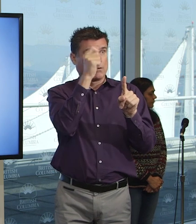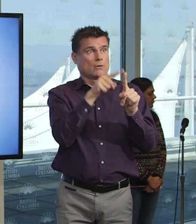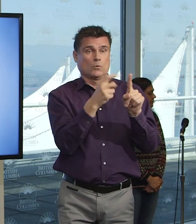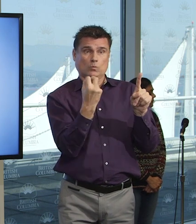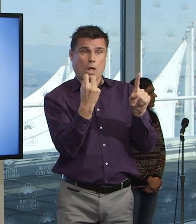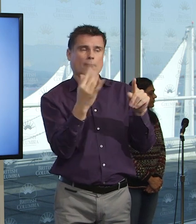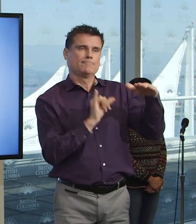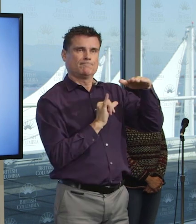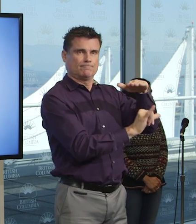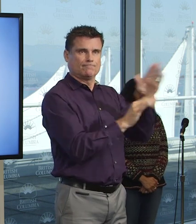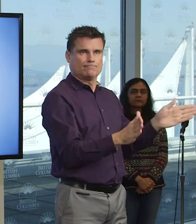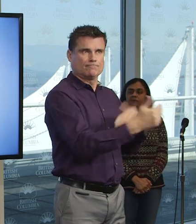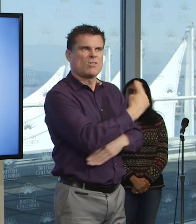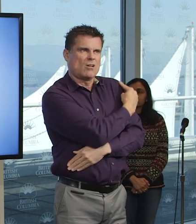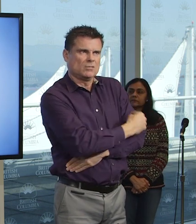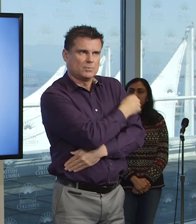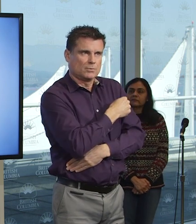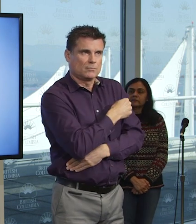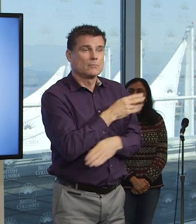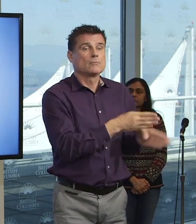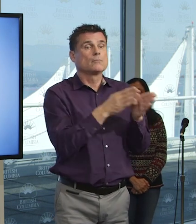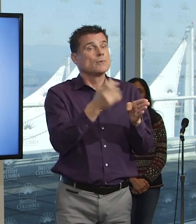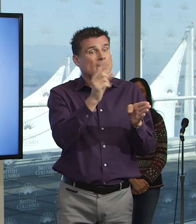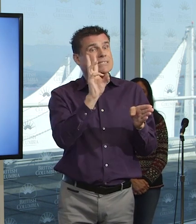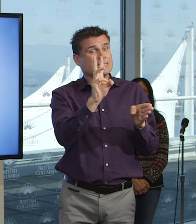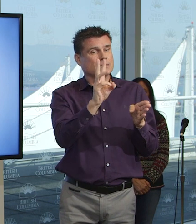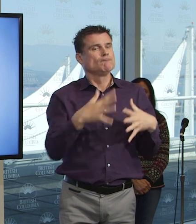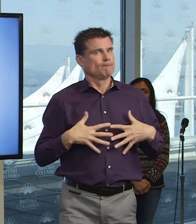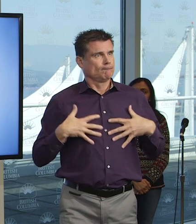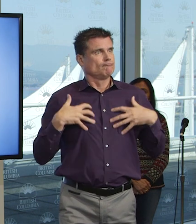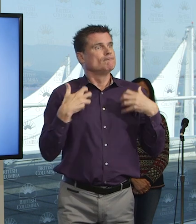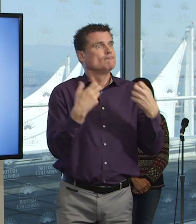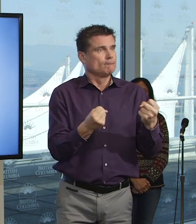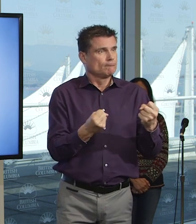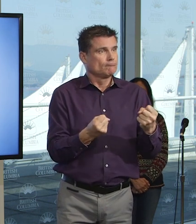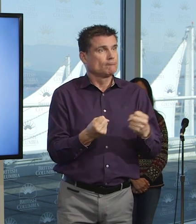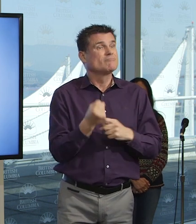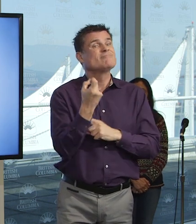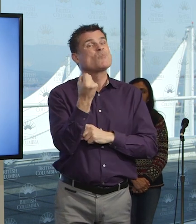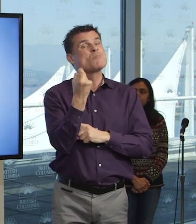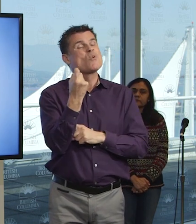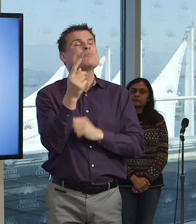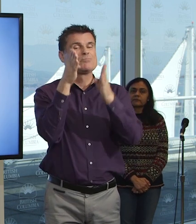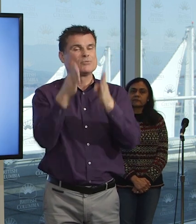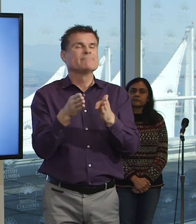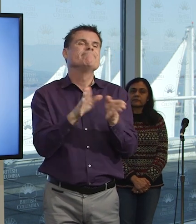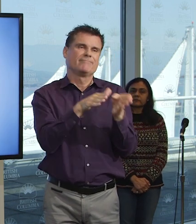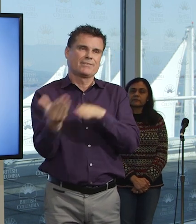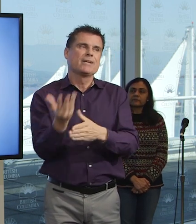We have one additional death related to the Linn Valley Care Centre, bringing our total to 10.